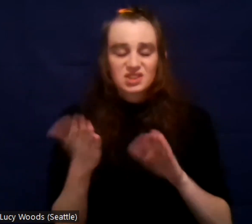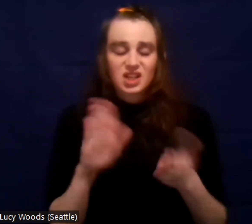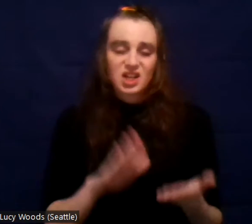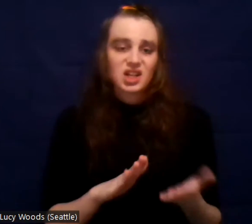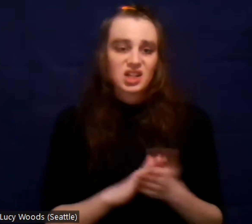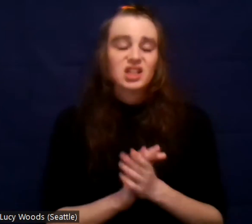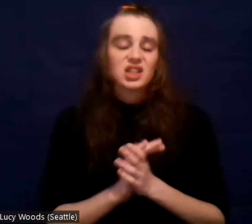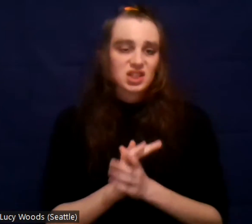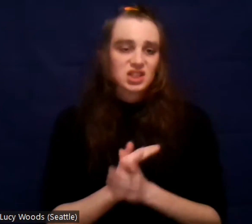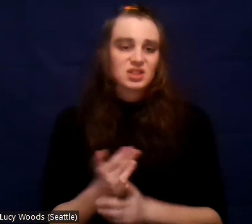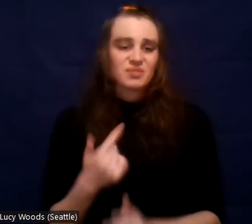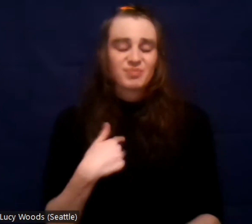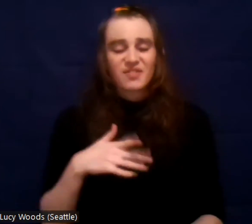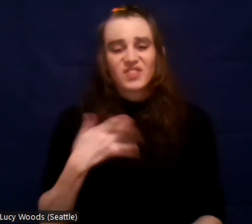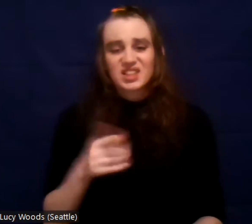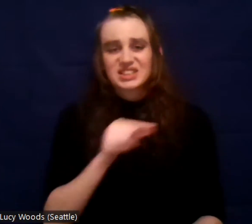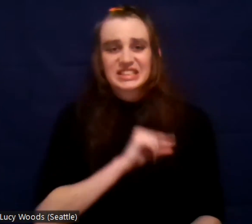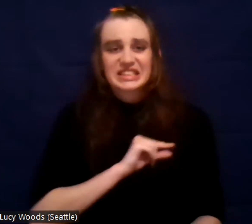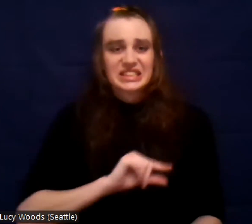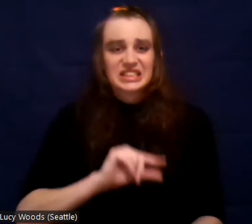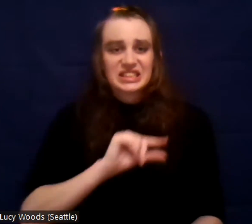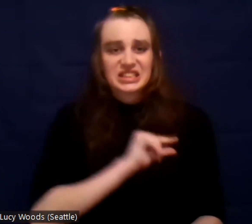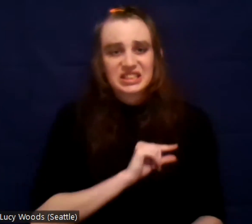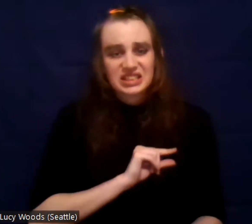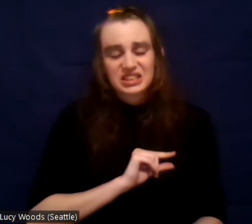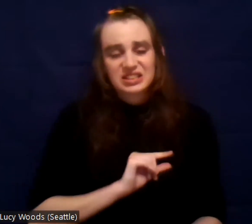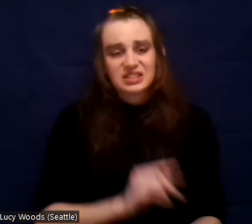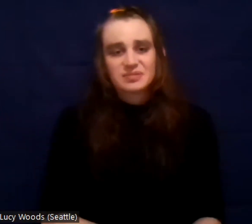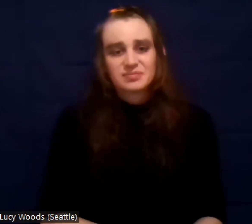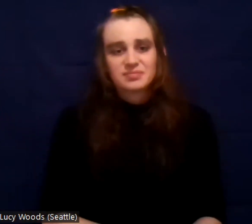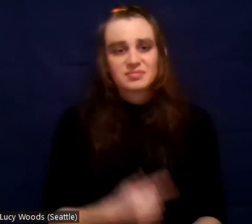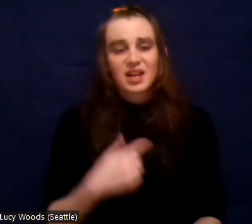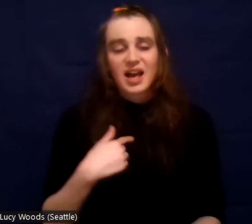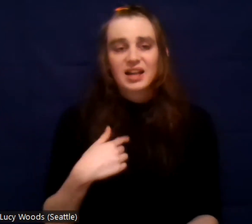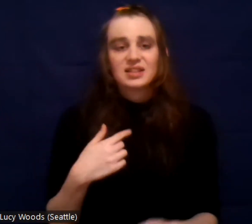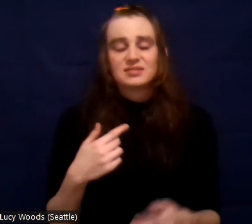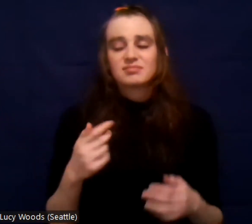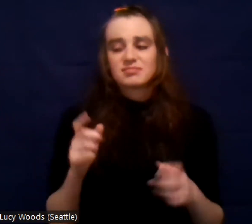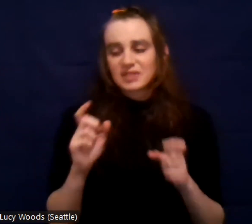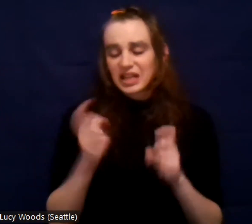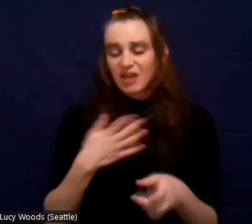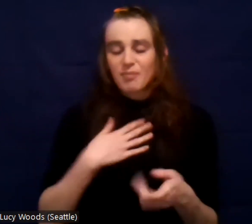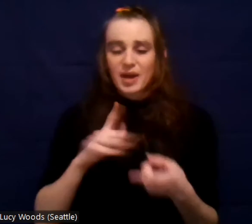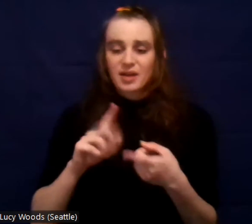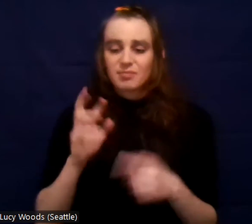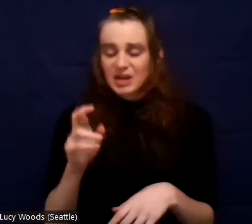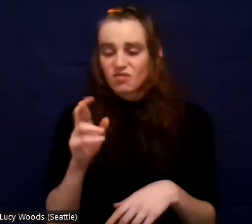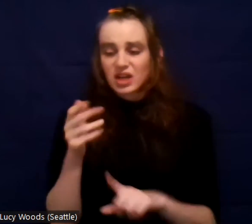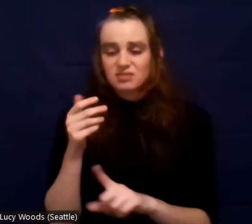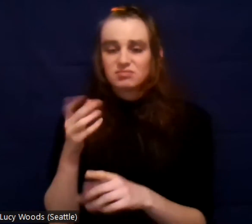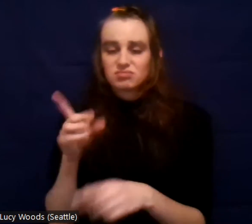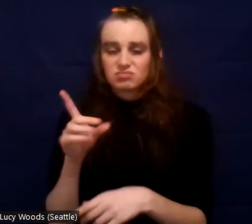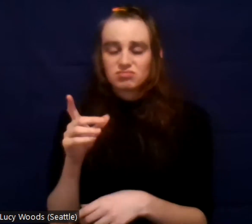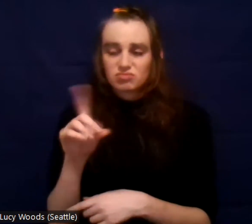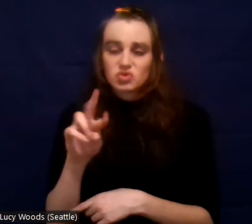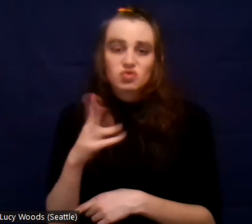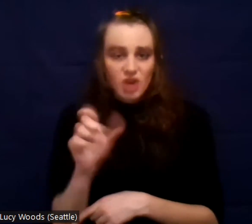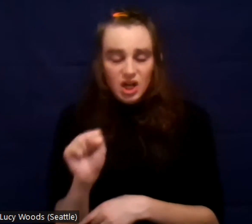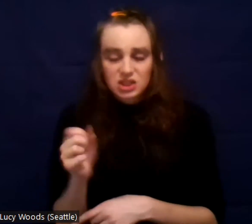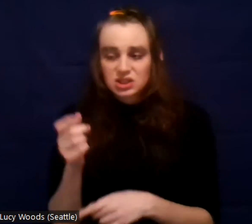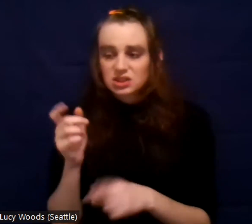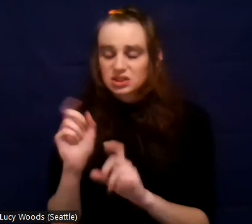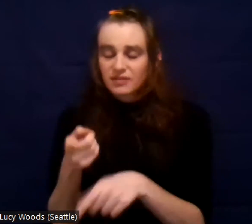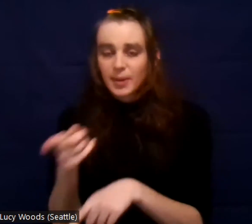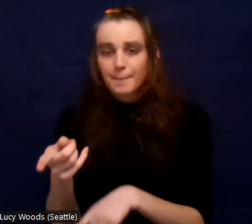guilt from it. Um, I helped him obtain the drugs and that same night he, he, he